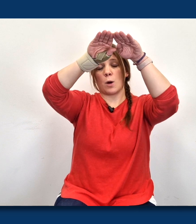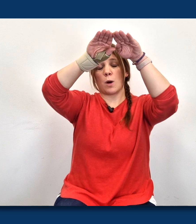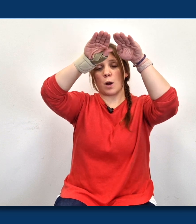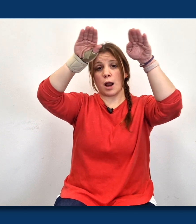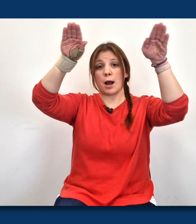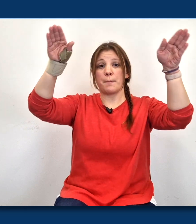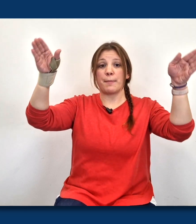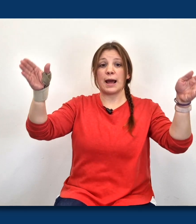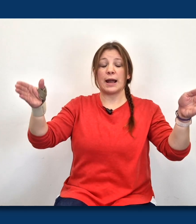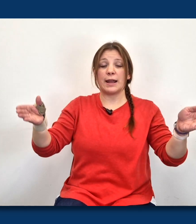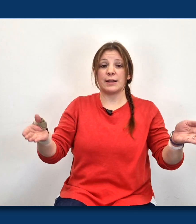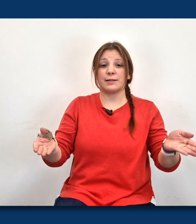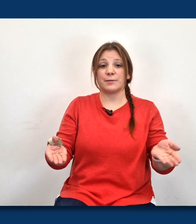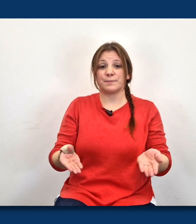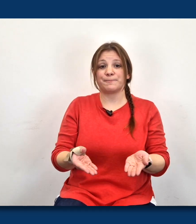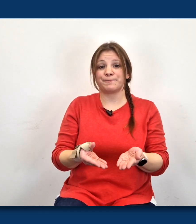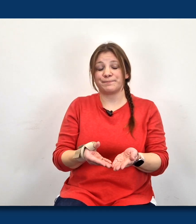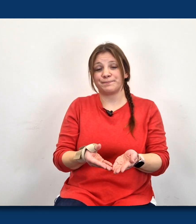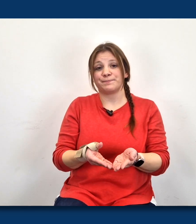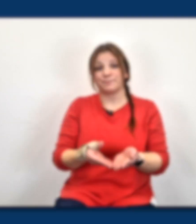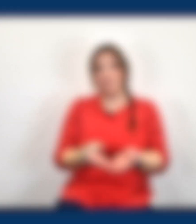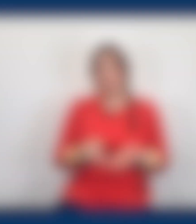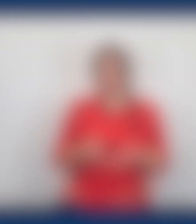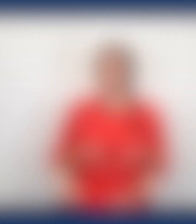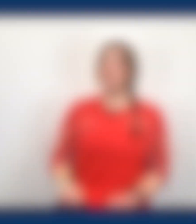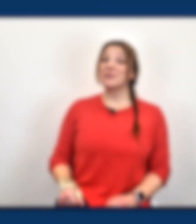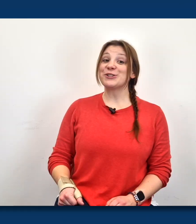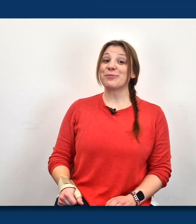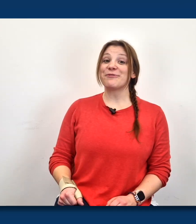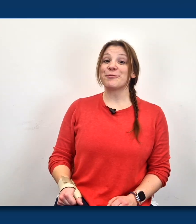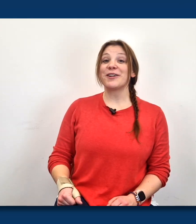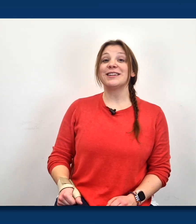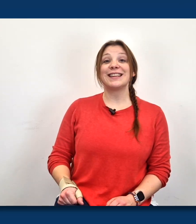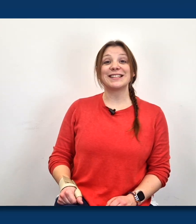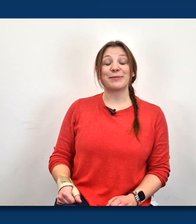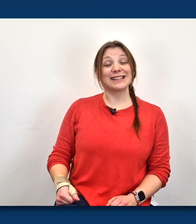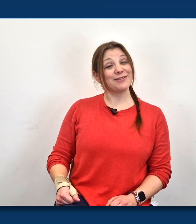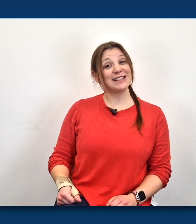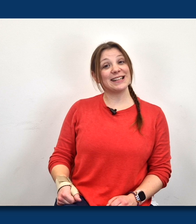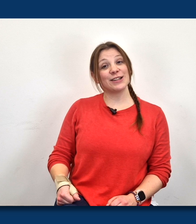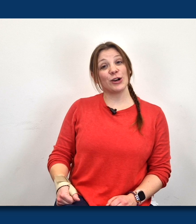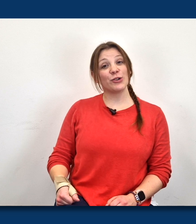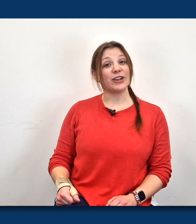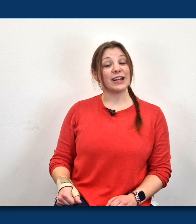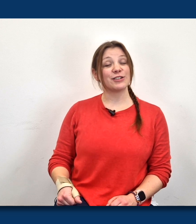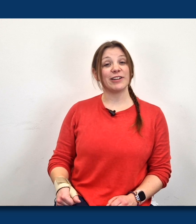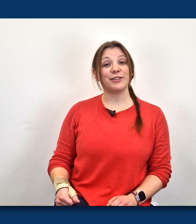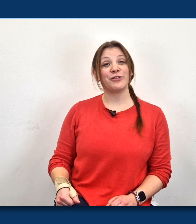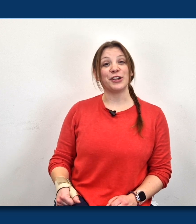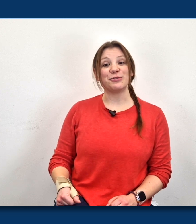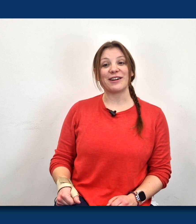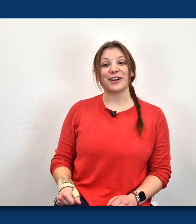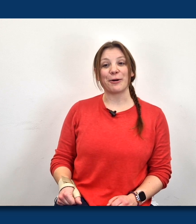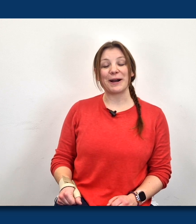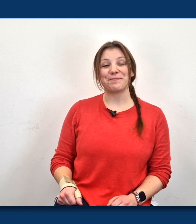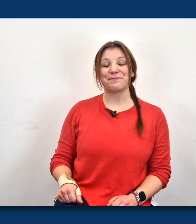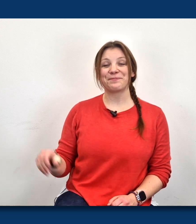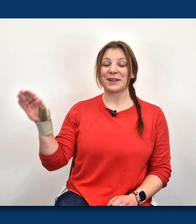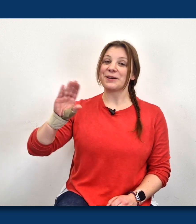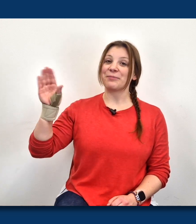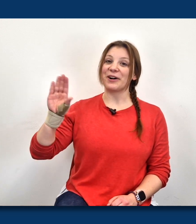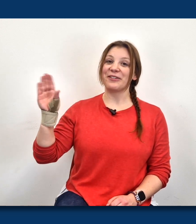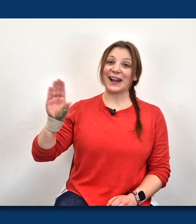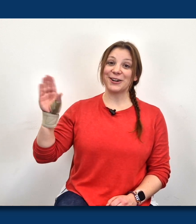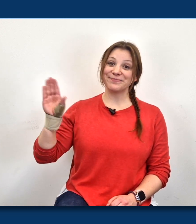It's all our planet Super job everyone, there's some activities on the next screen for you to have a go at.